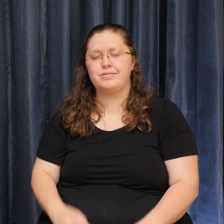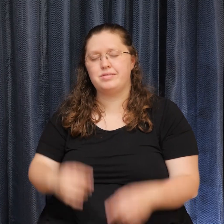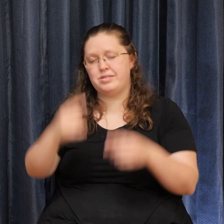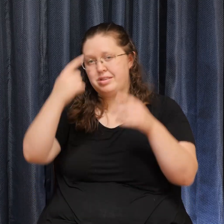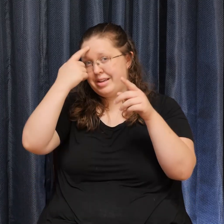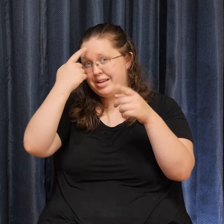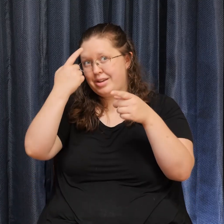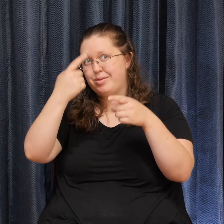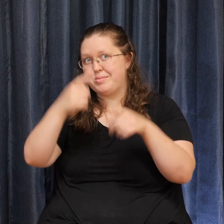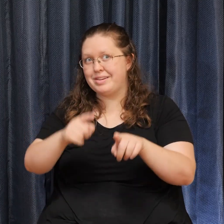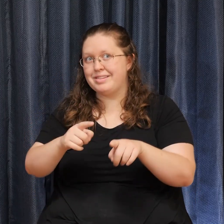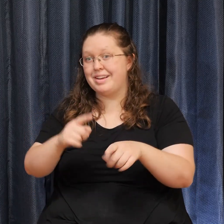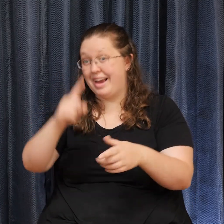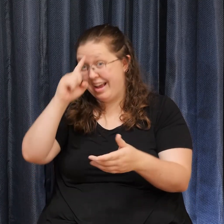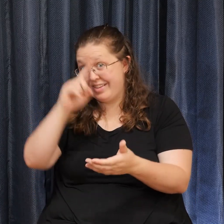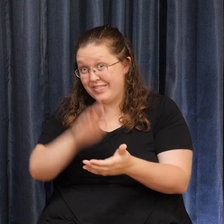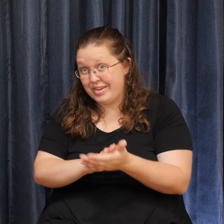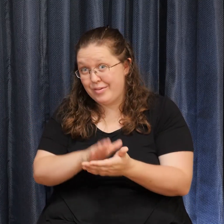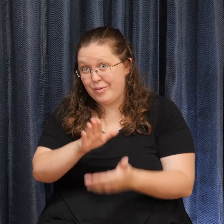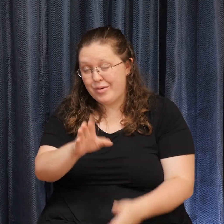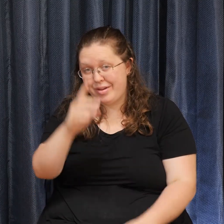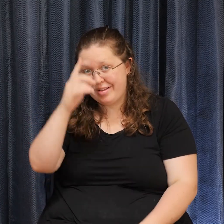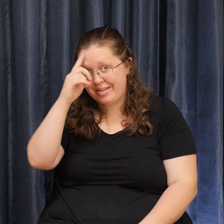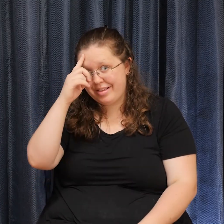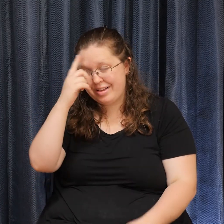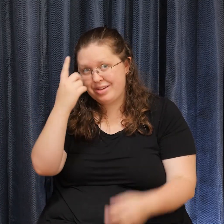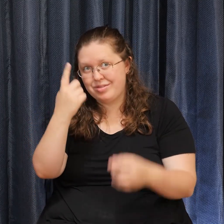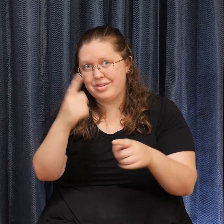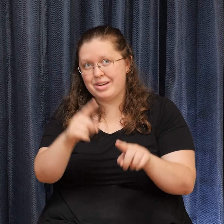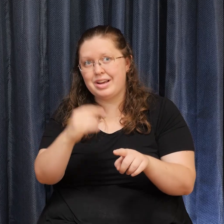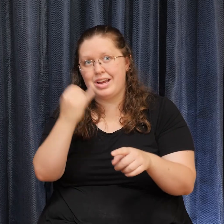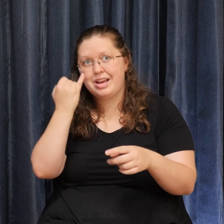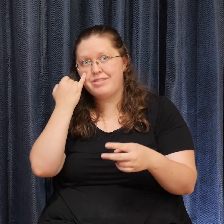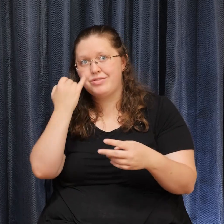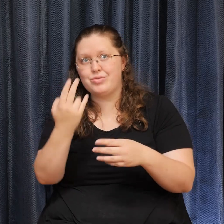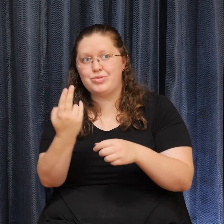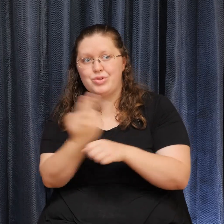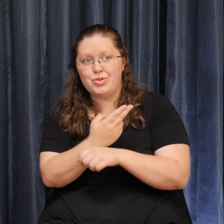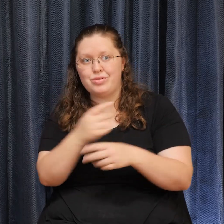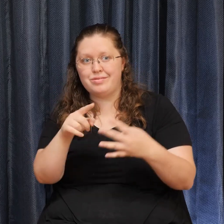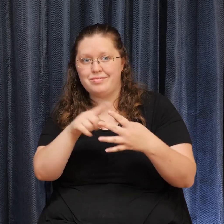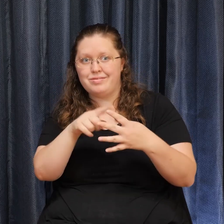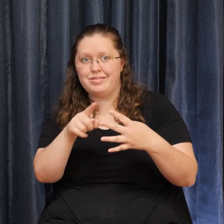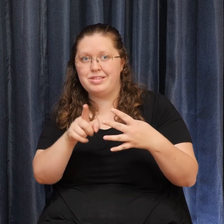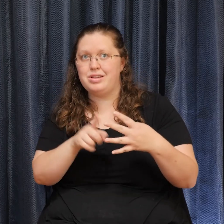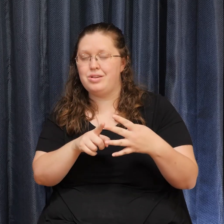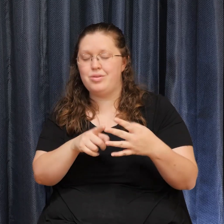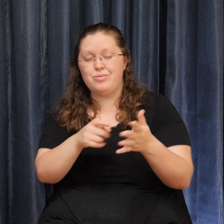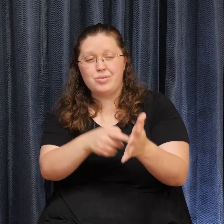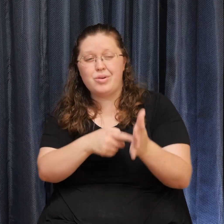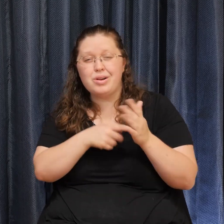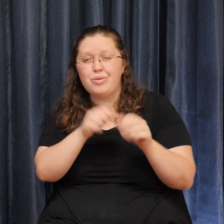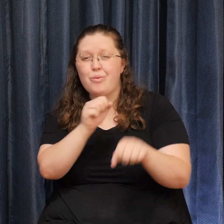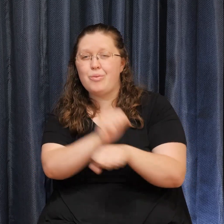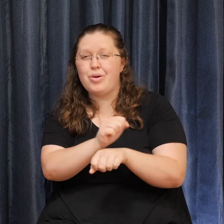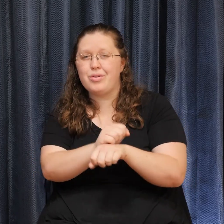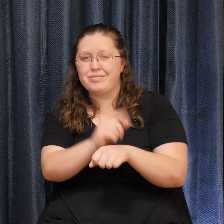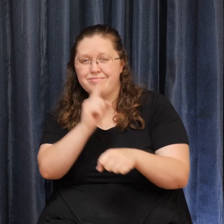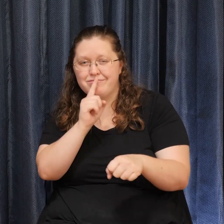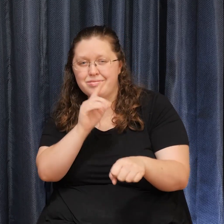agree If you worked with these two This past week They take work They take commitment And they take getting back up When